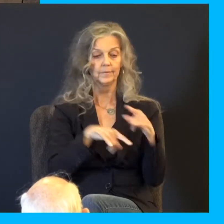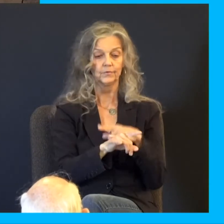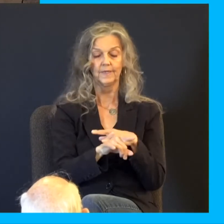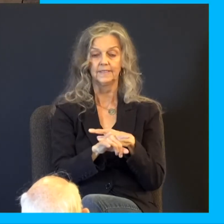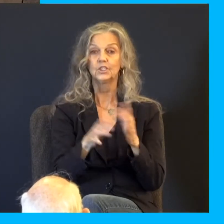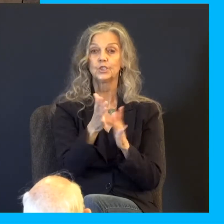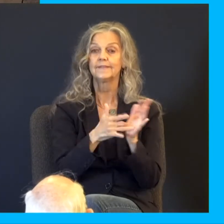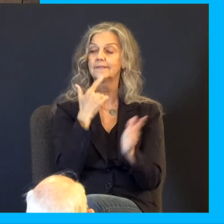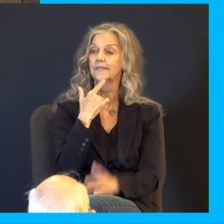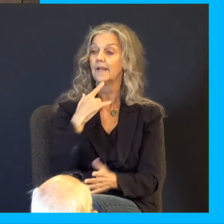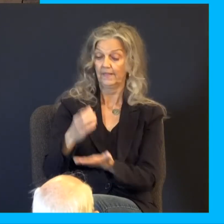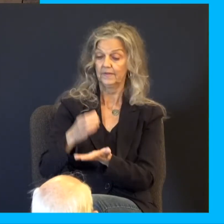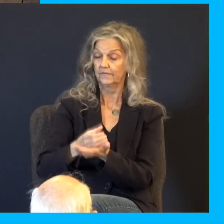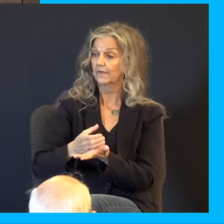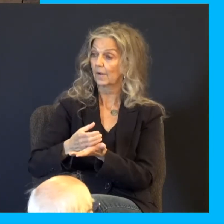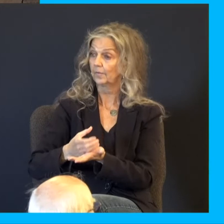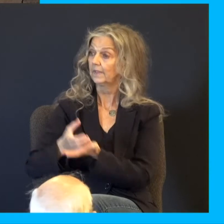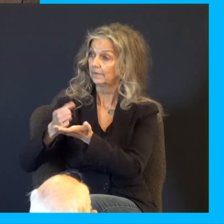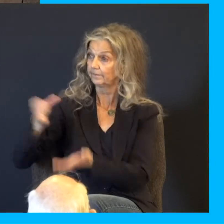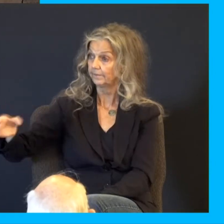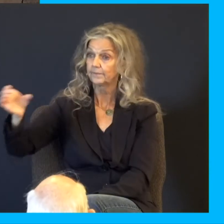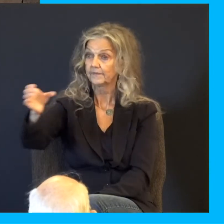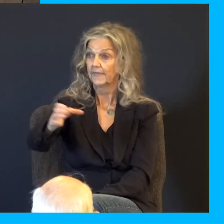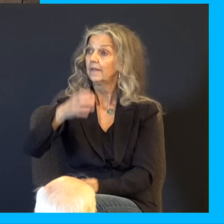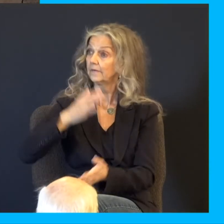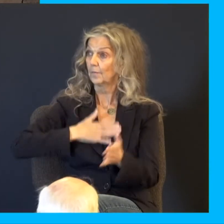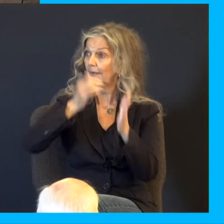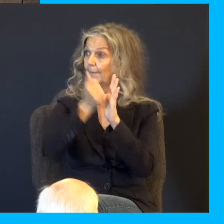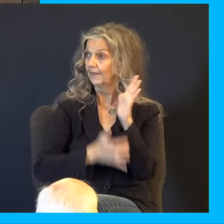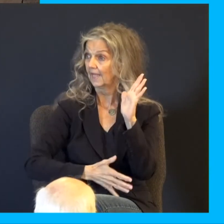covenant in my blood, which is shed for you.